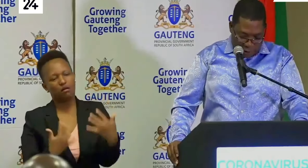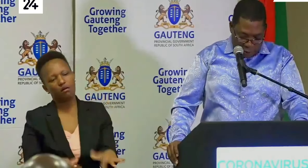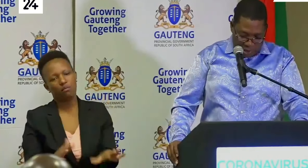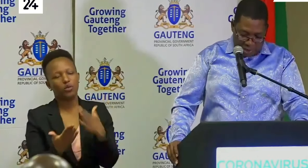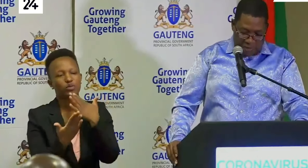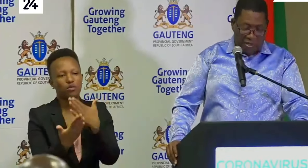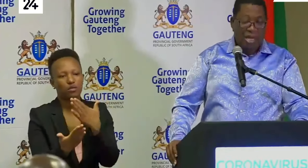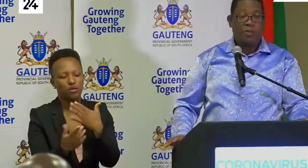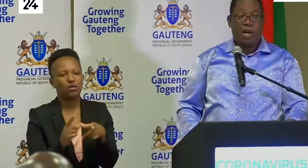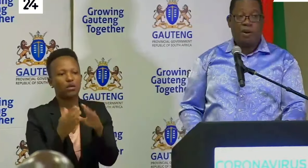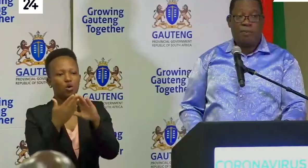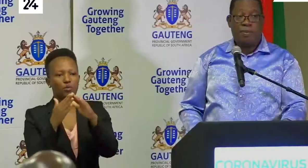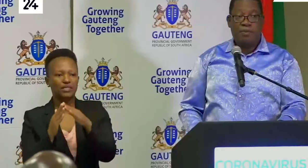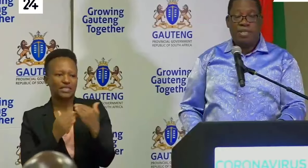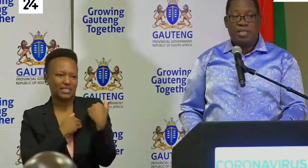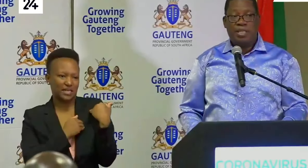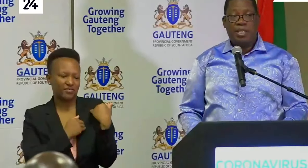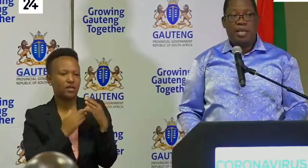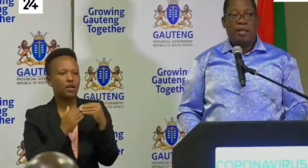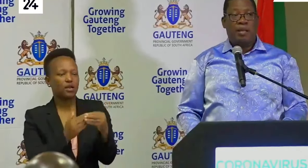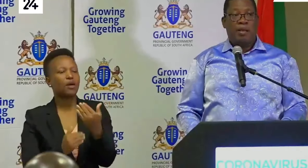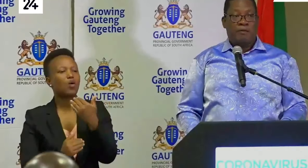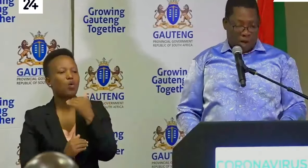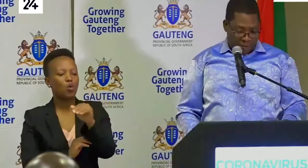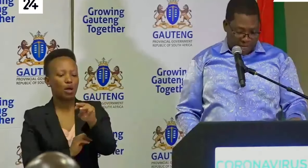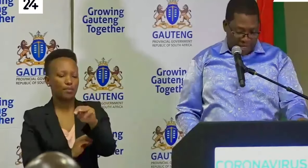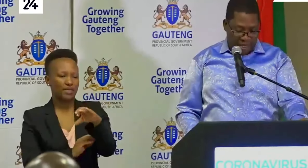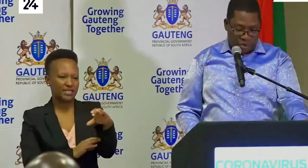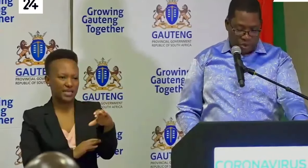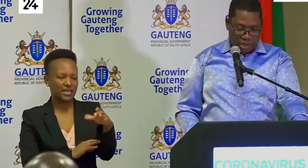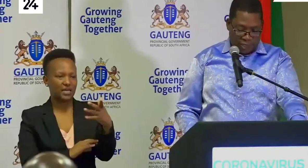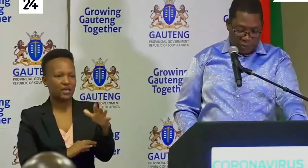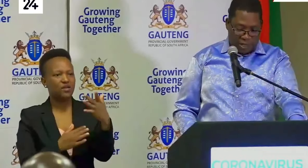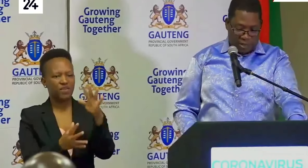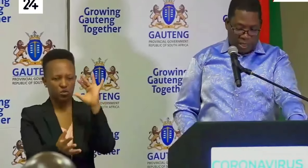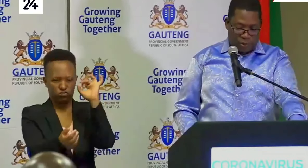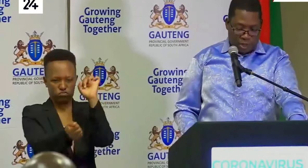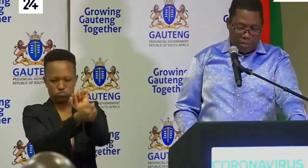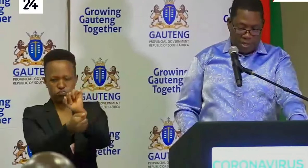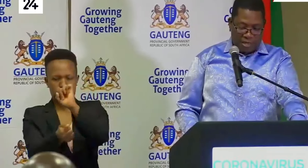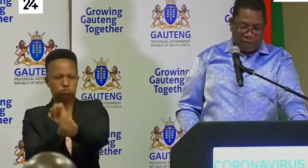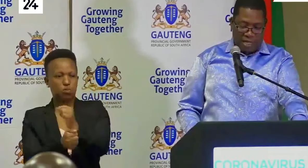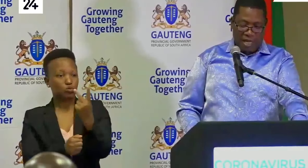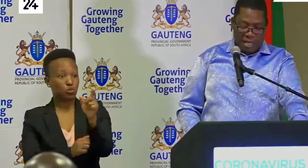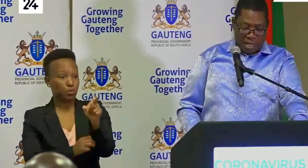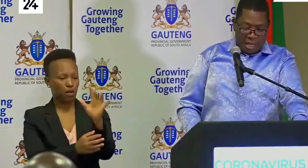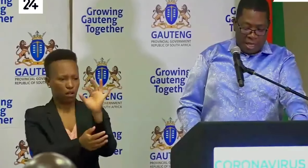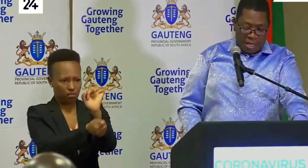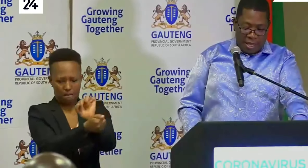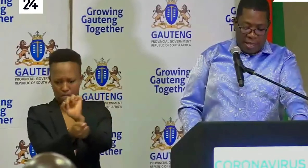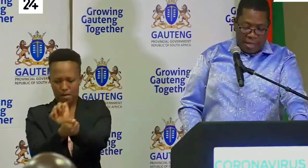the community safety led by our MEC here for apprehending two suspects that we really believe that